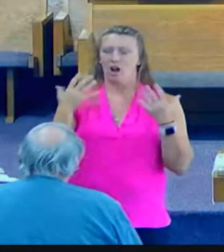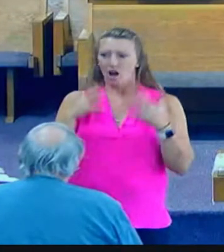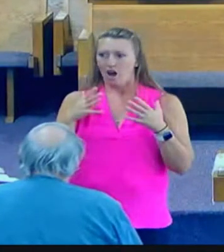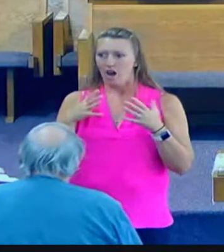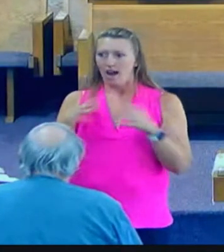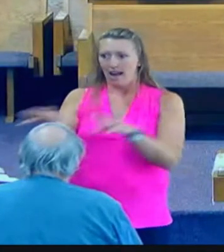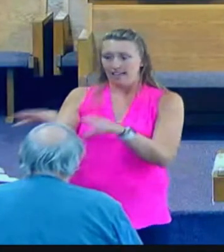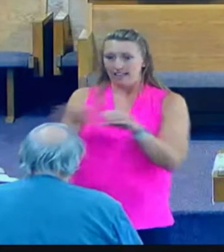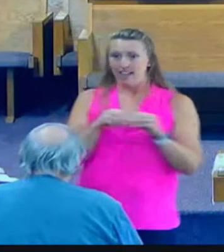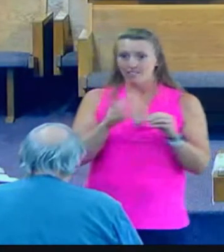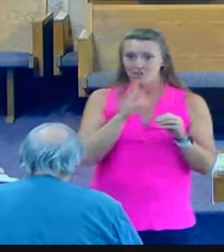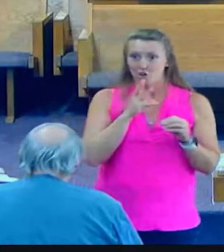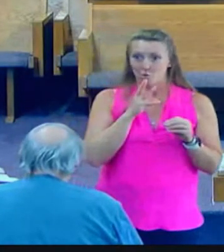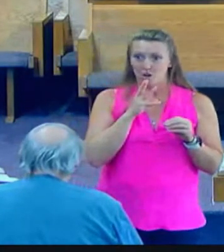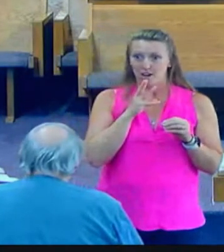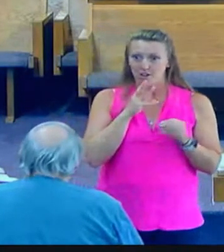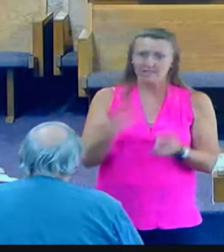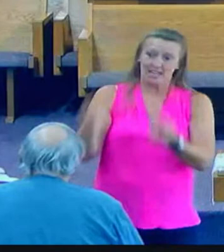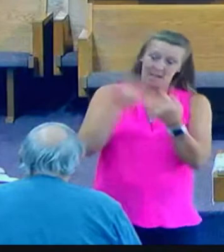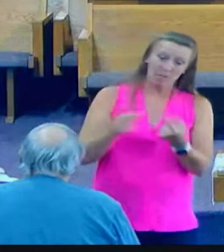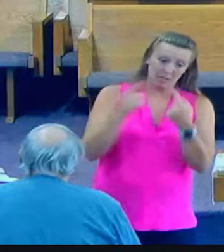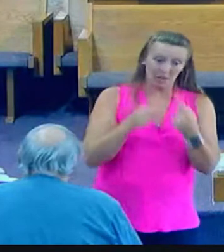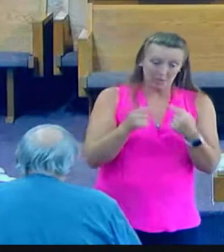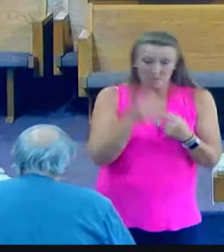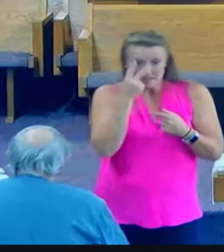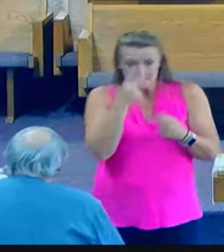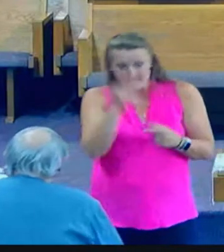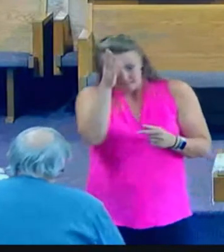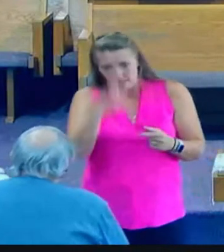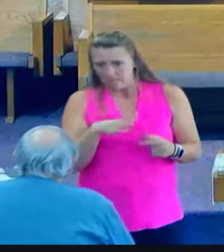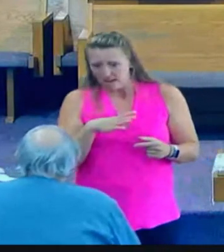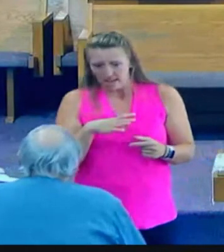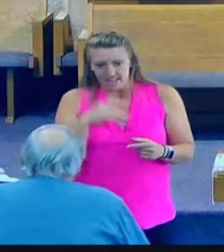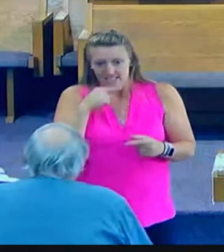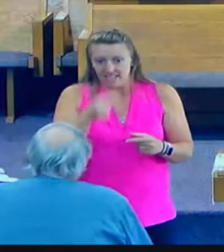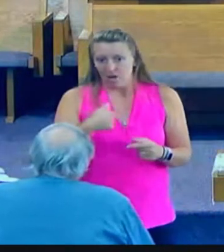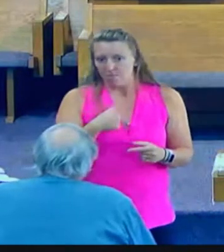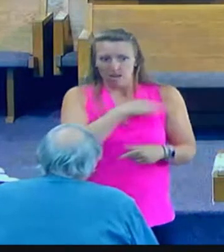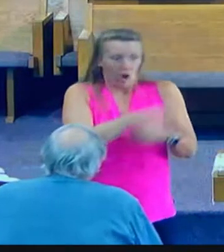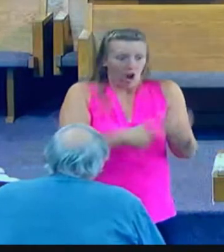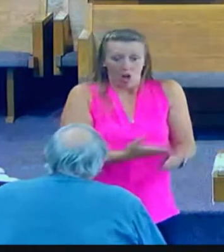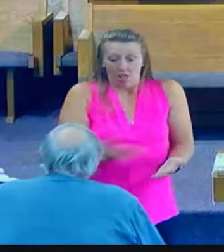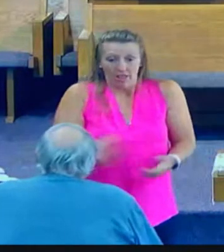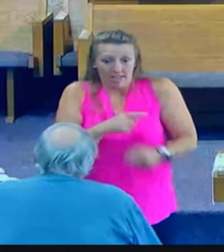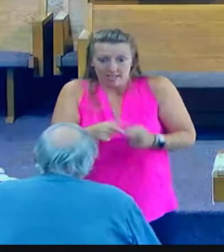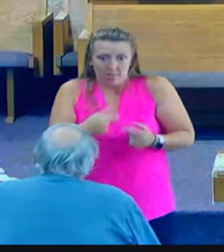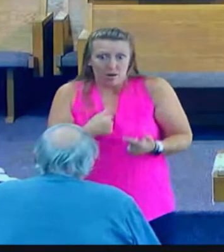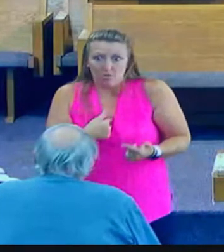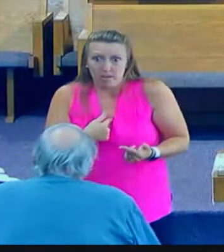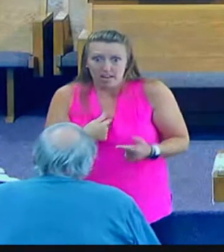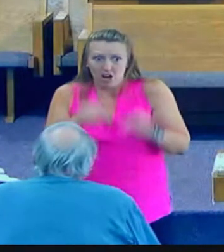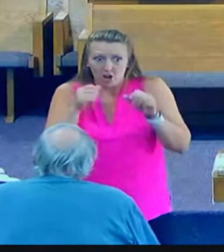went her way into the city, and she said to the men, come and see a man who told me all things that I ever did. Could this be the Christ?